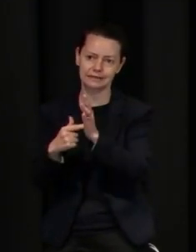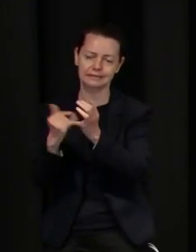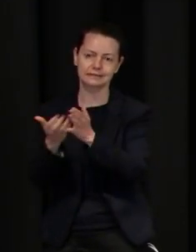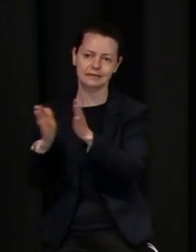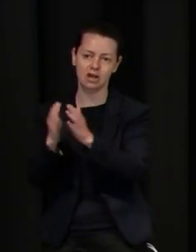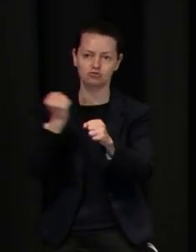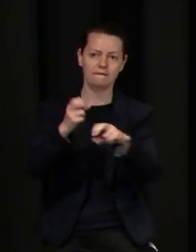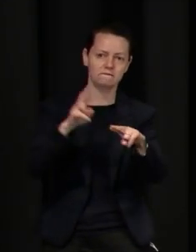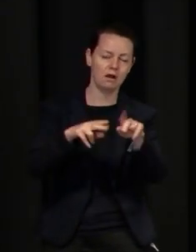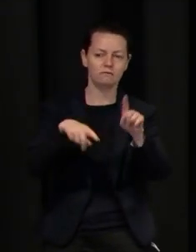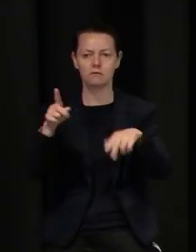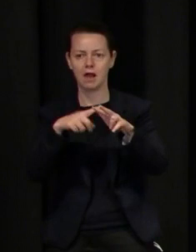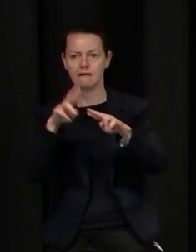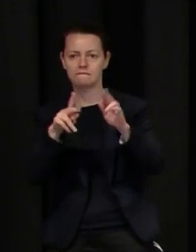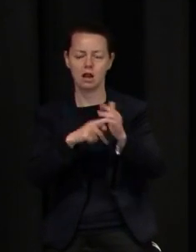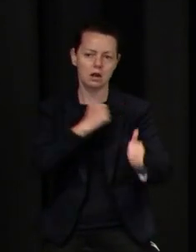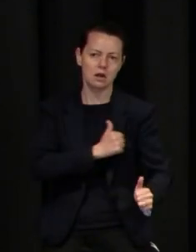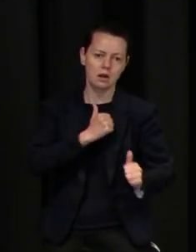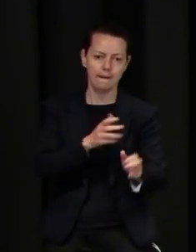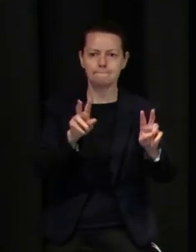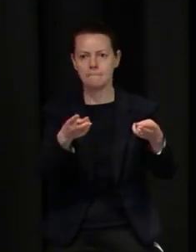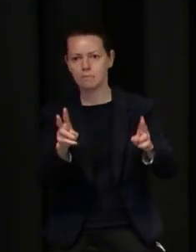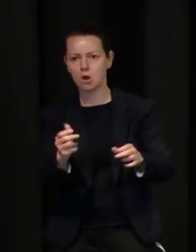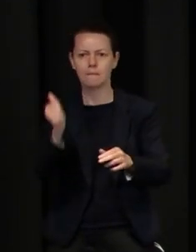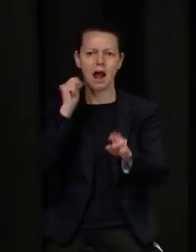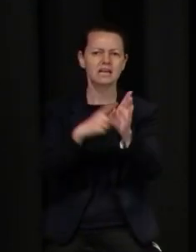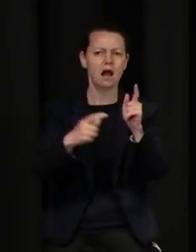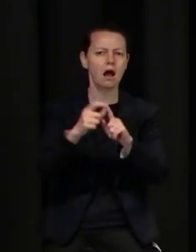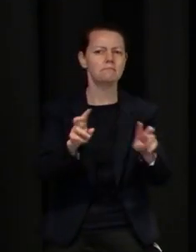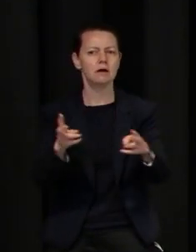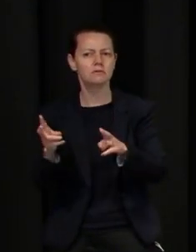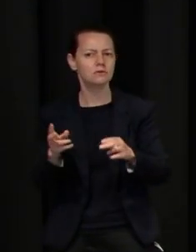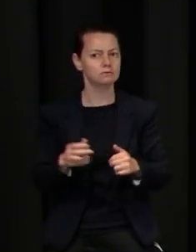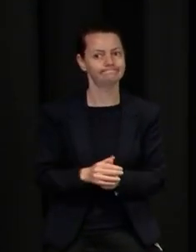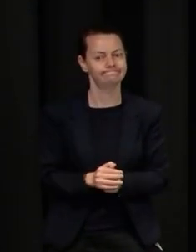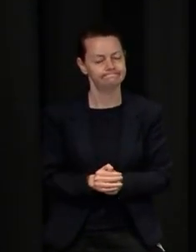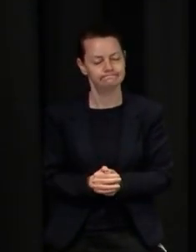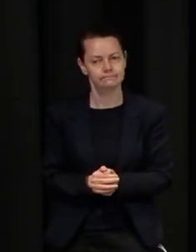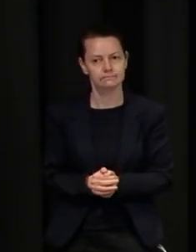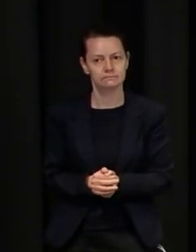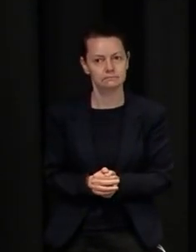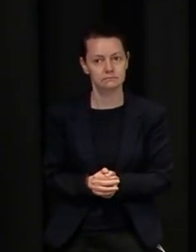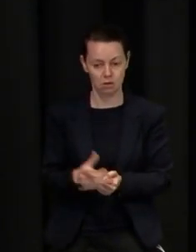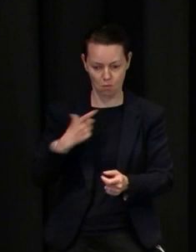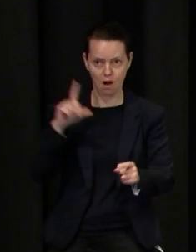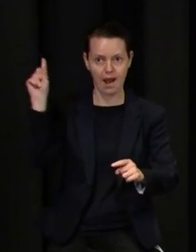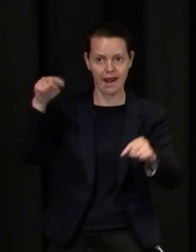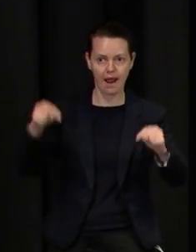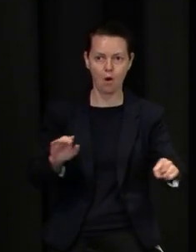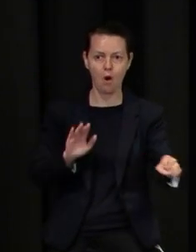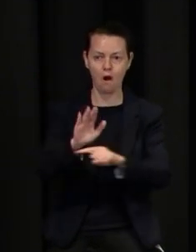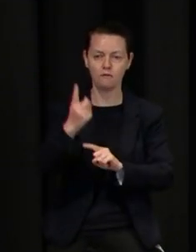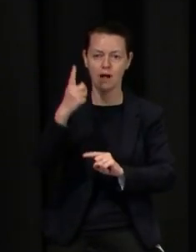Grand final parties, other social gatherings, barbecues, backyard visits. And all this has generated a significant additional